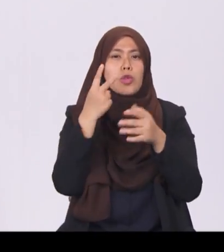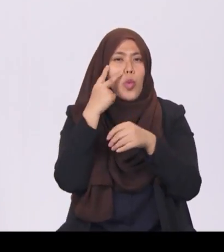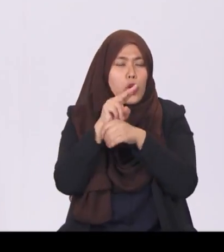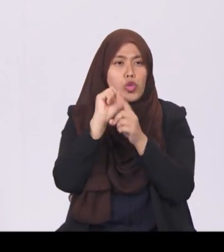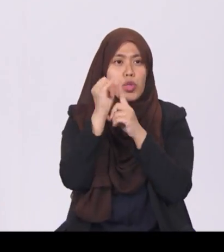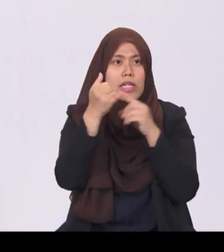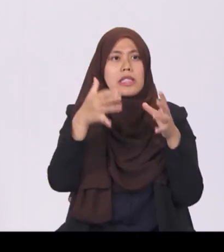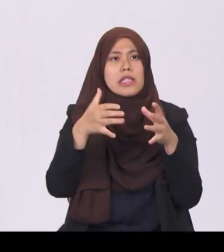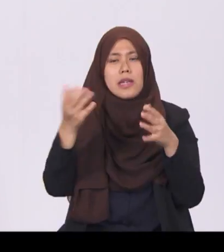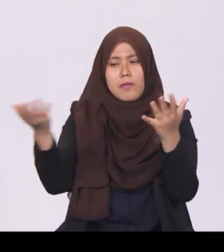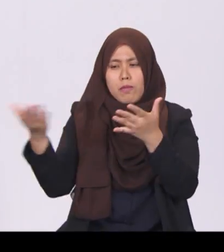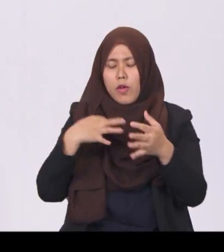environmental awareness.